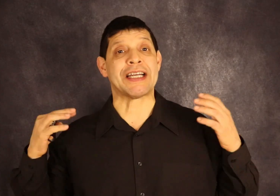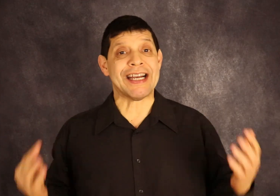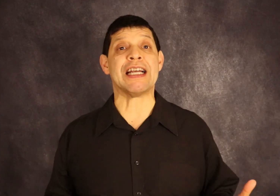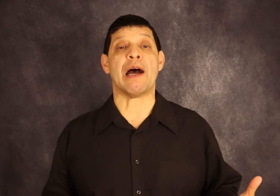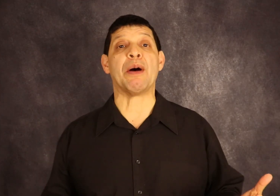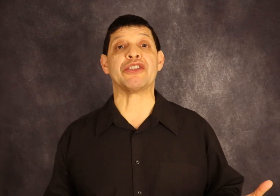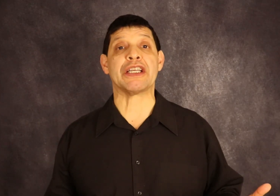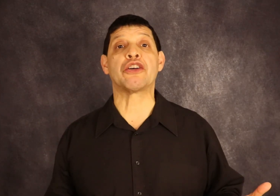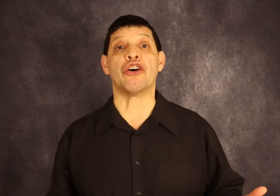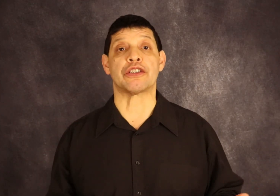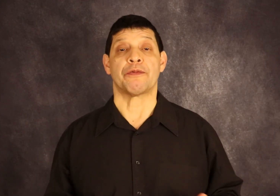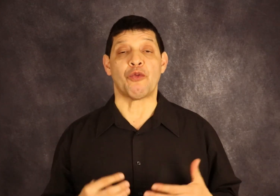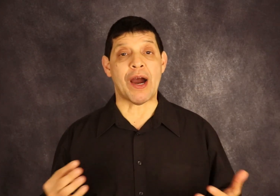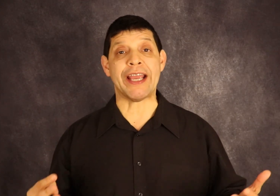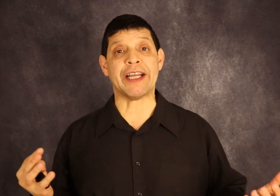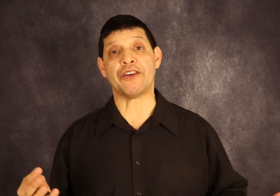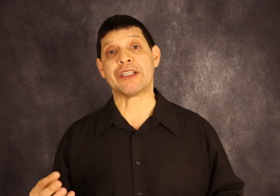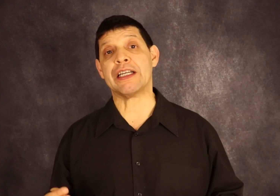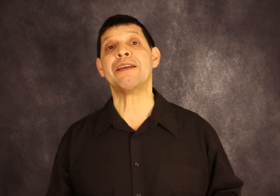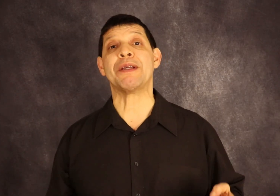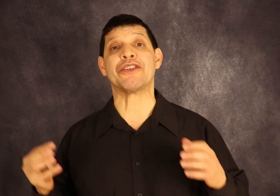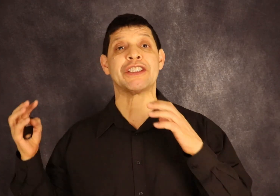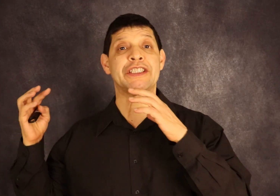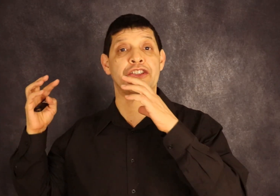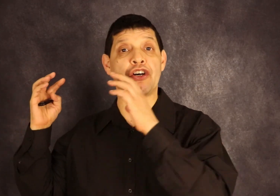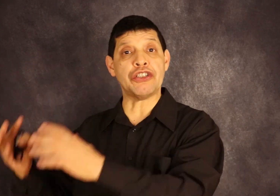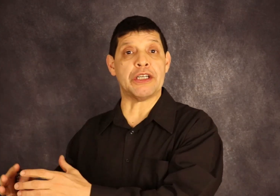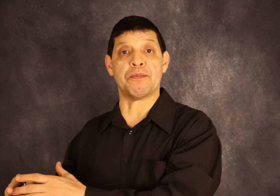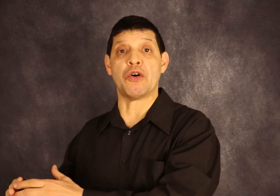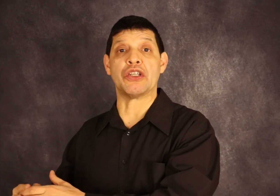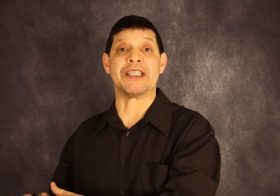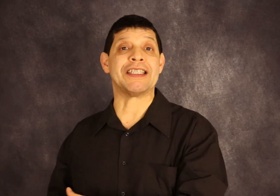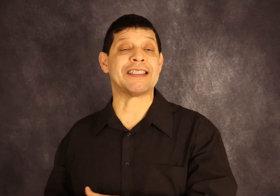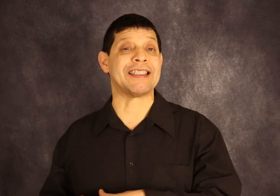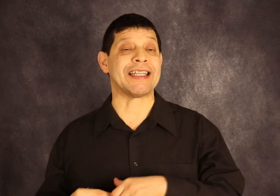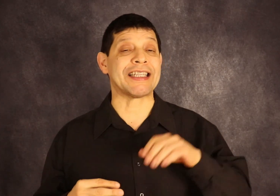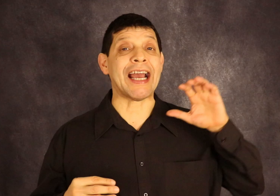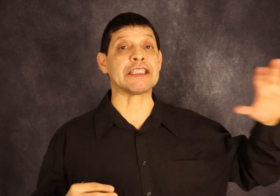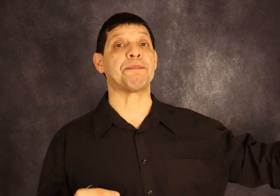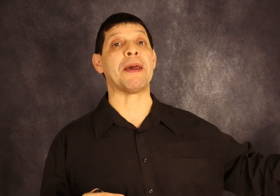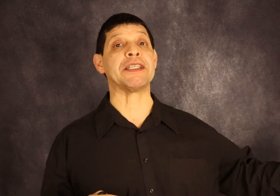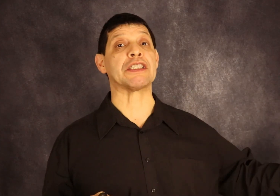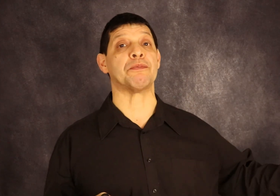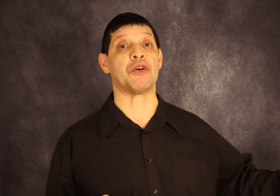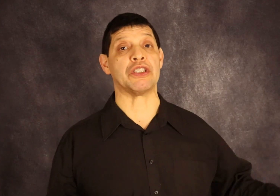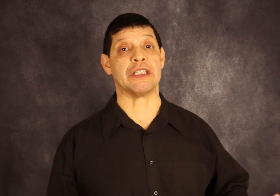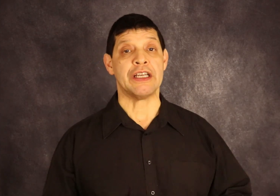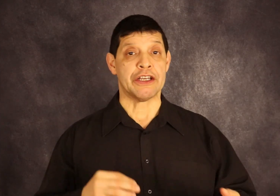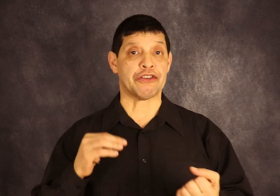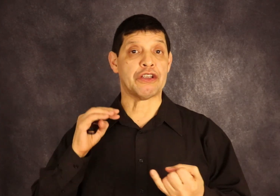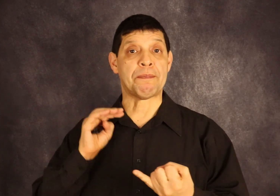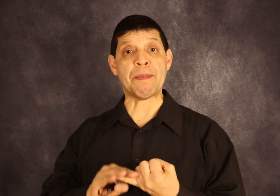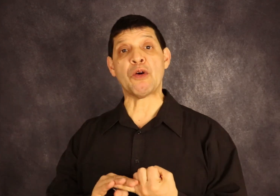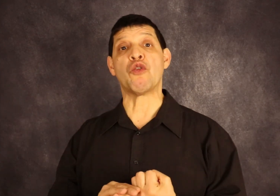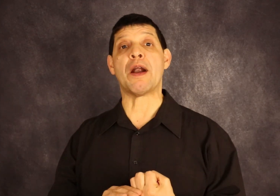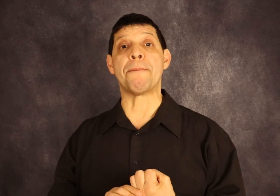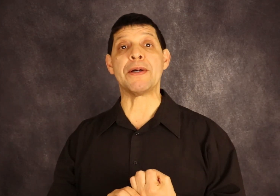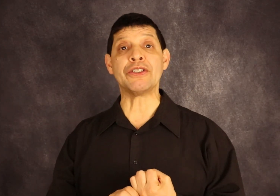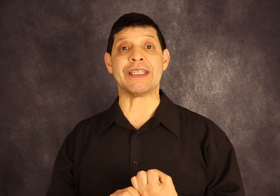care about the cost. Why they don't care? Because it's not their money. It's the taxpayers' money. So the people who are building